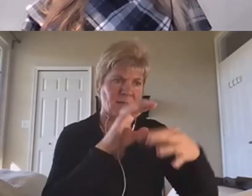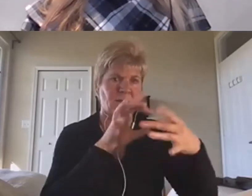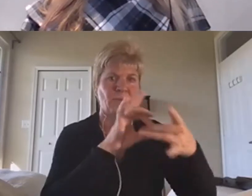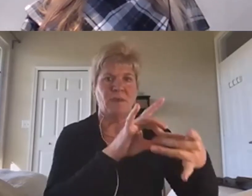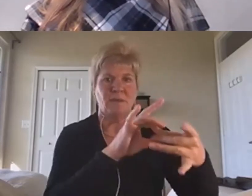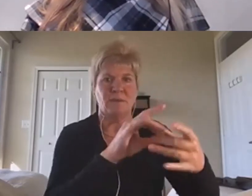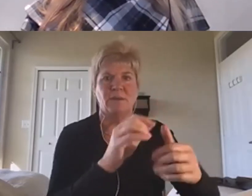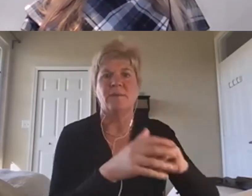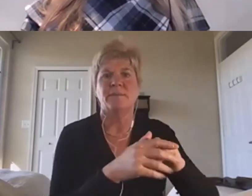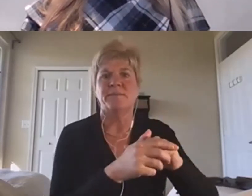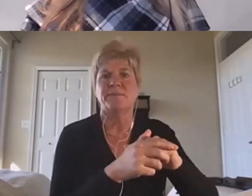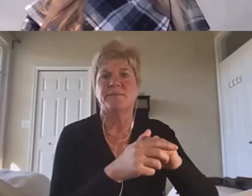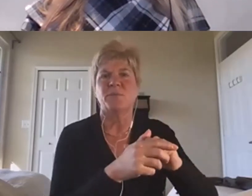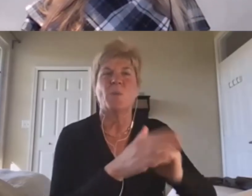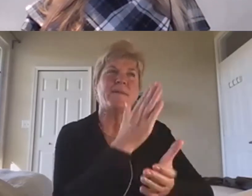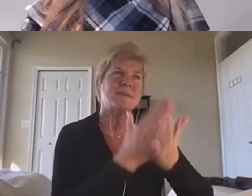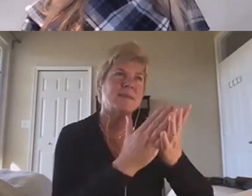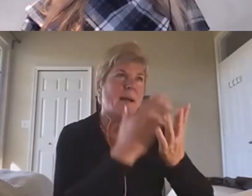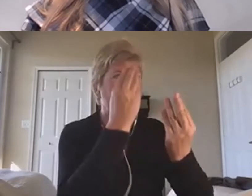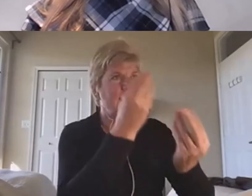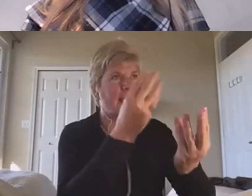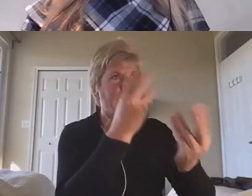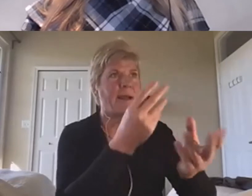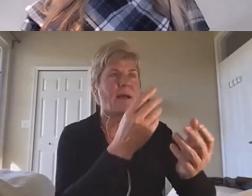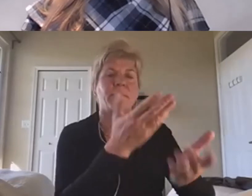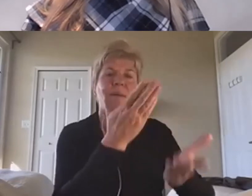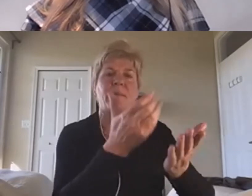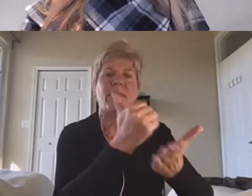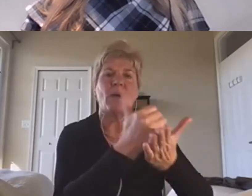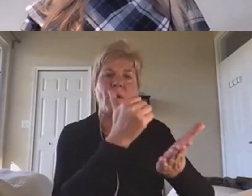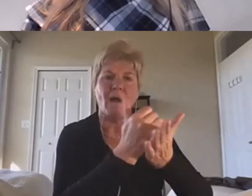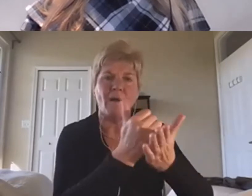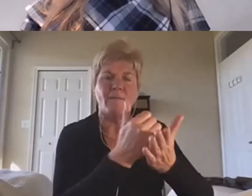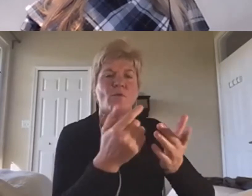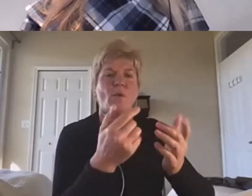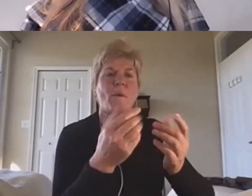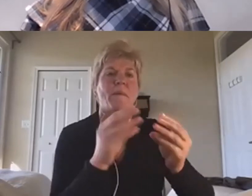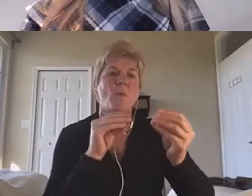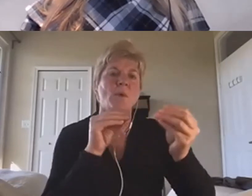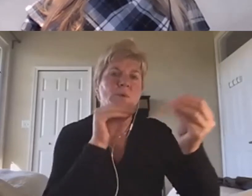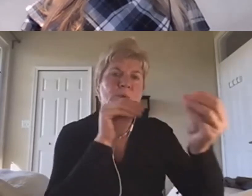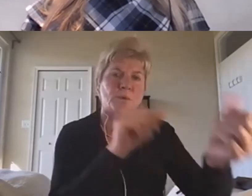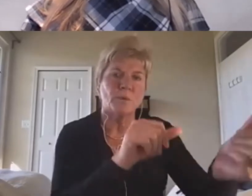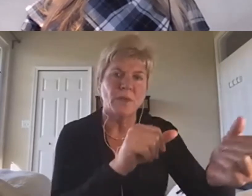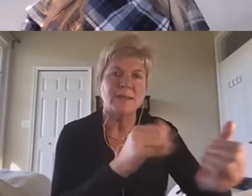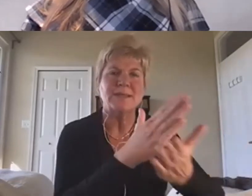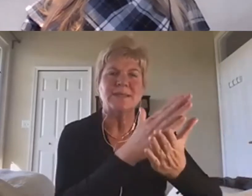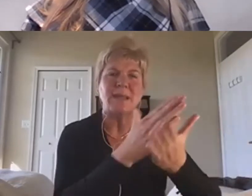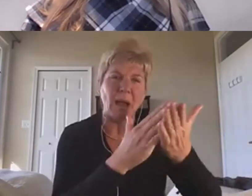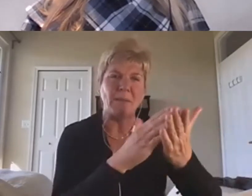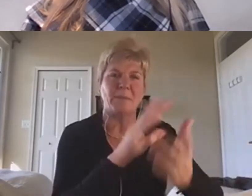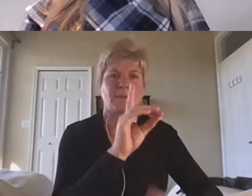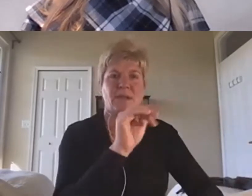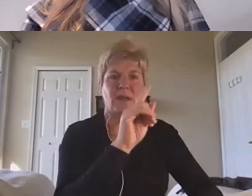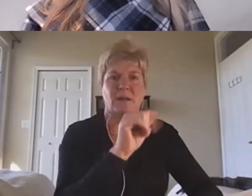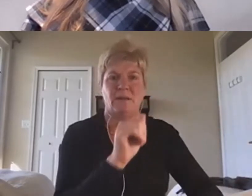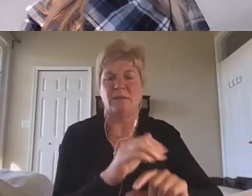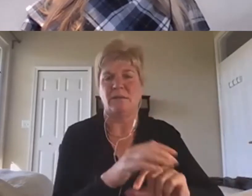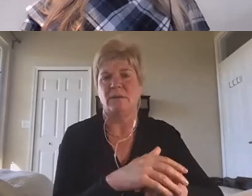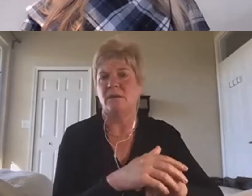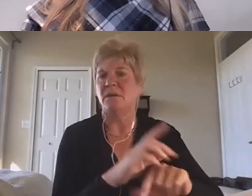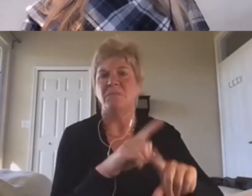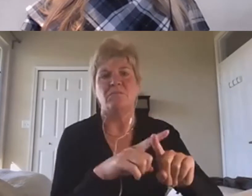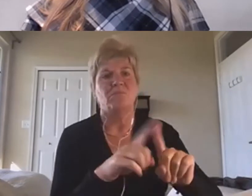um, make, help with efficiencies. So there's some data on that, but in terms of, like, really